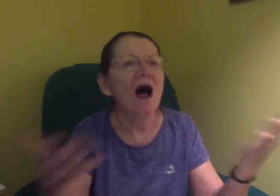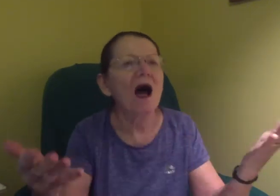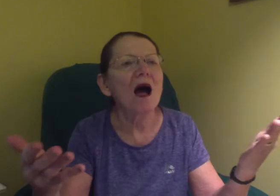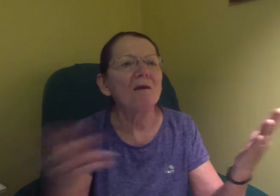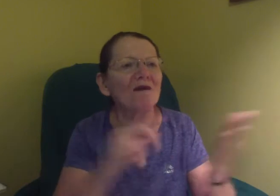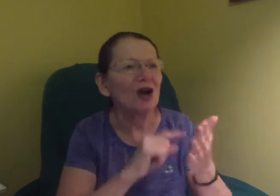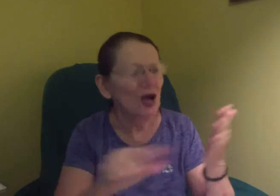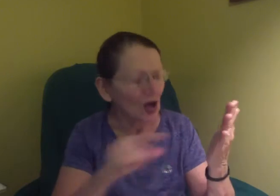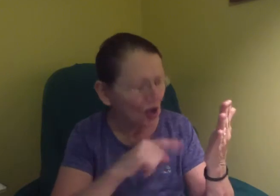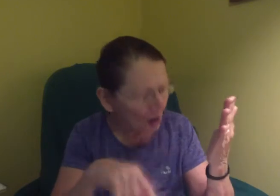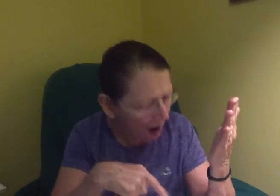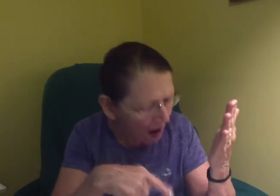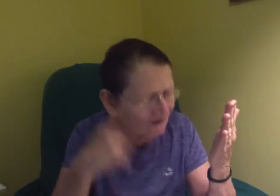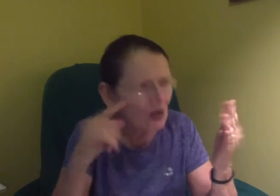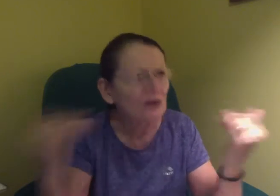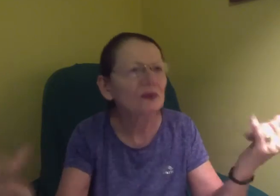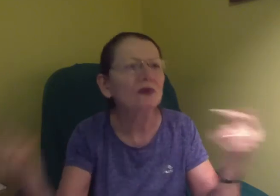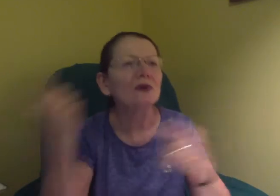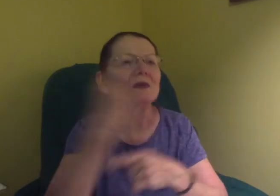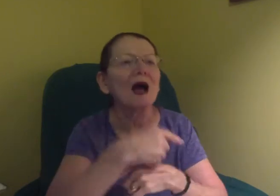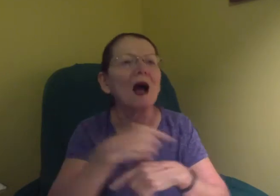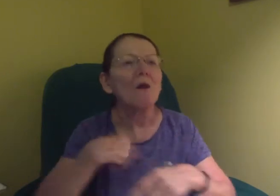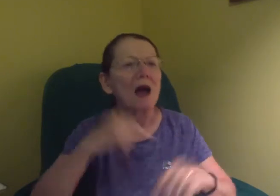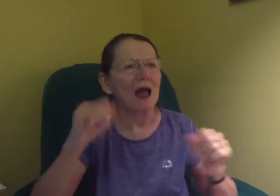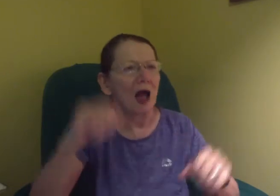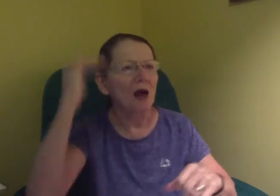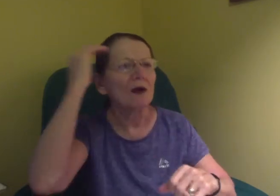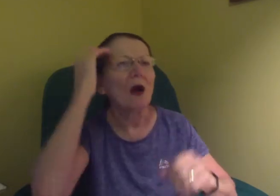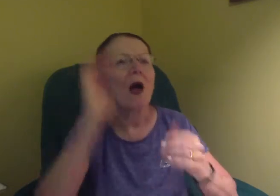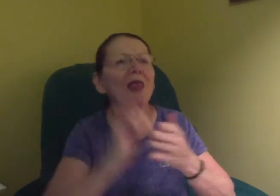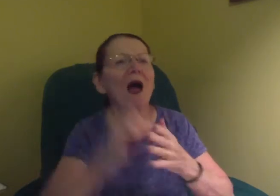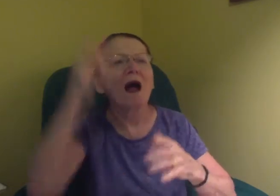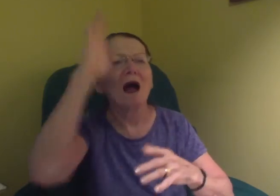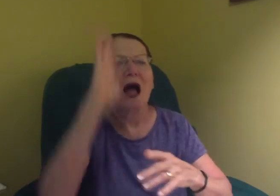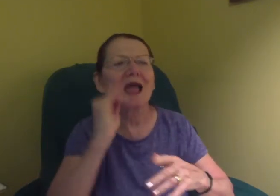was about to find